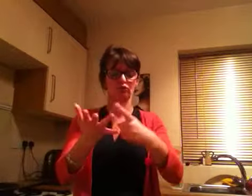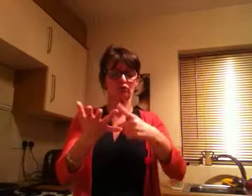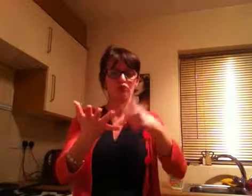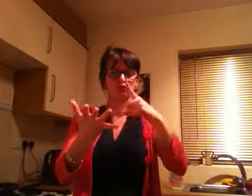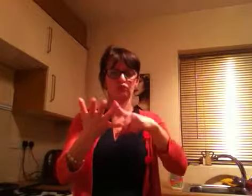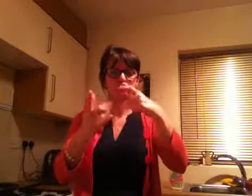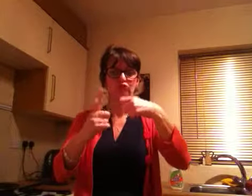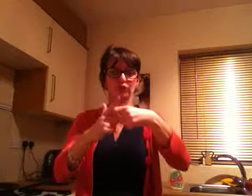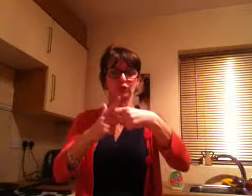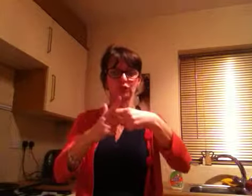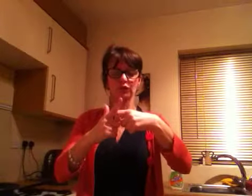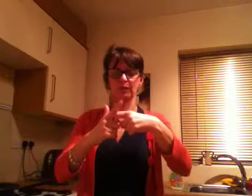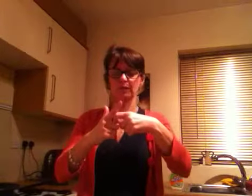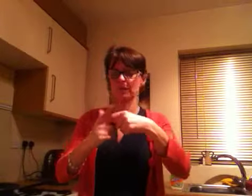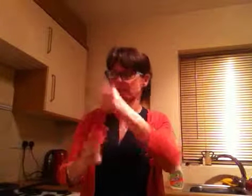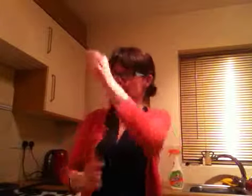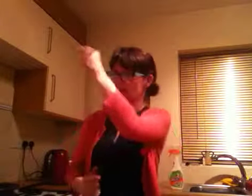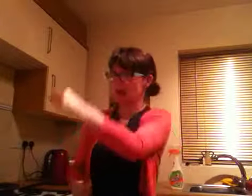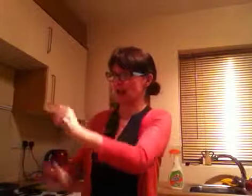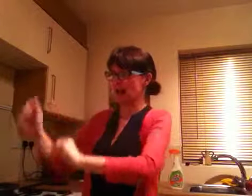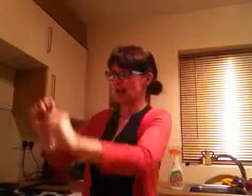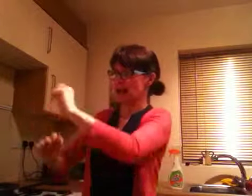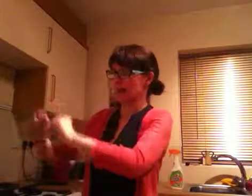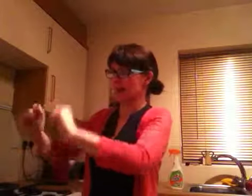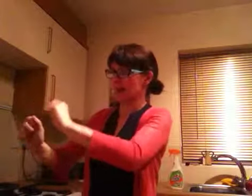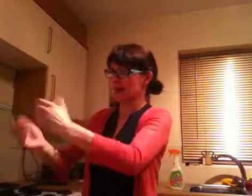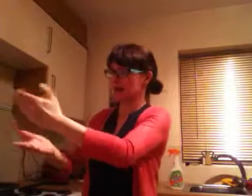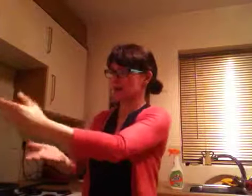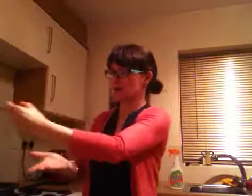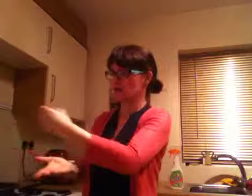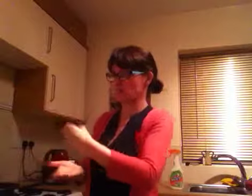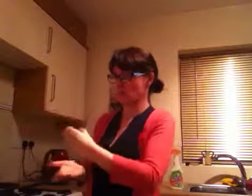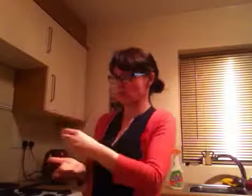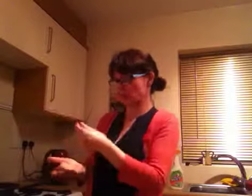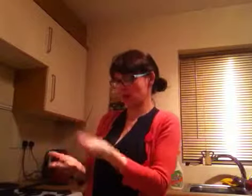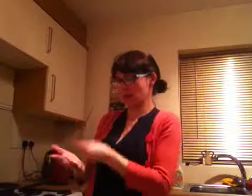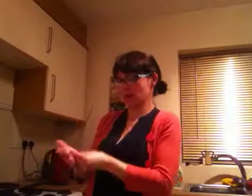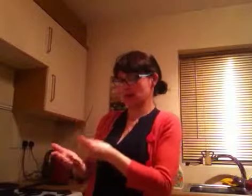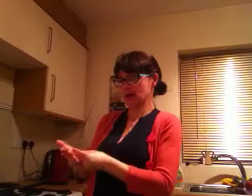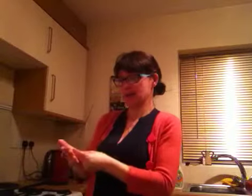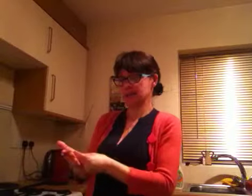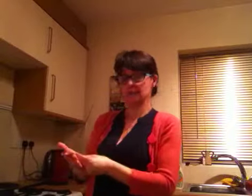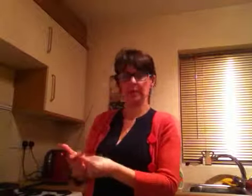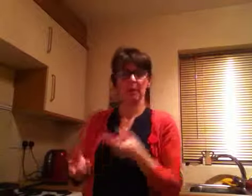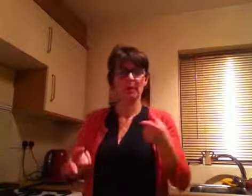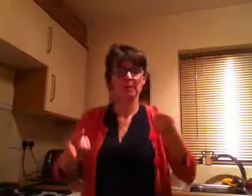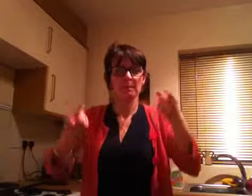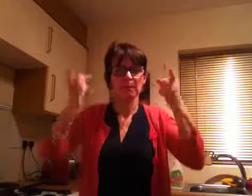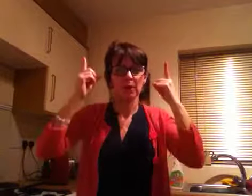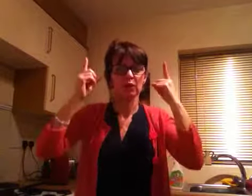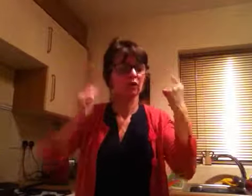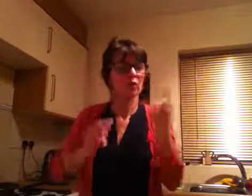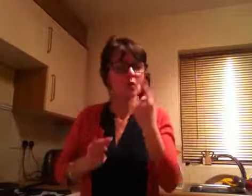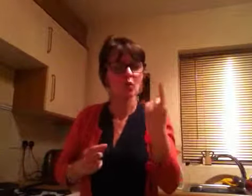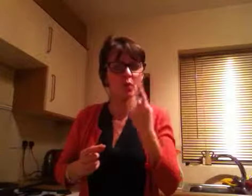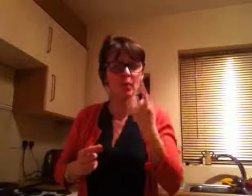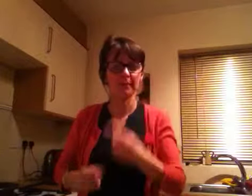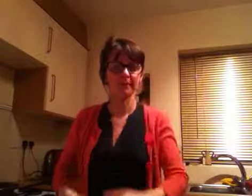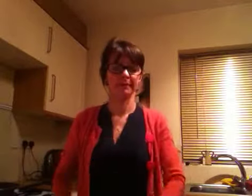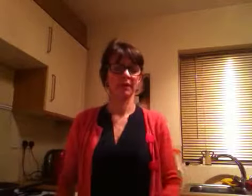When I first took on a cleaner, I thought that I'd finally made it into the world of